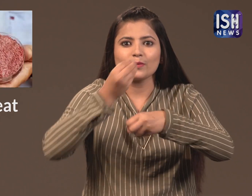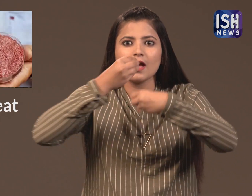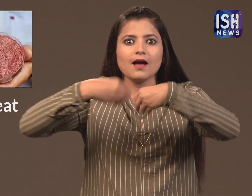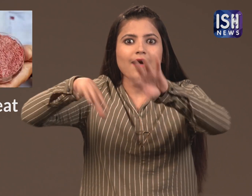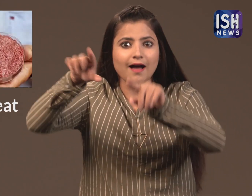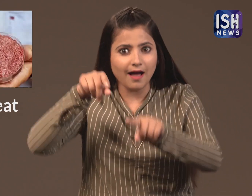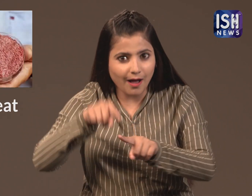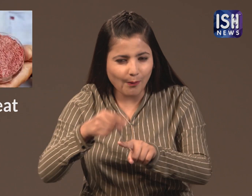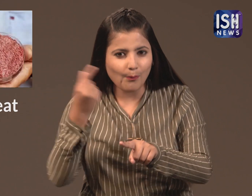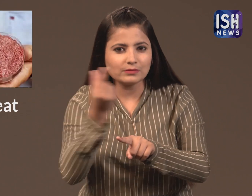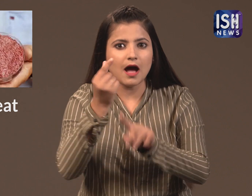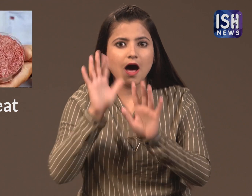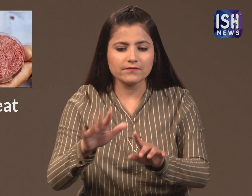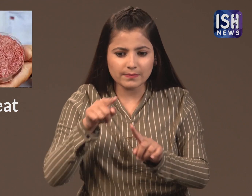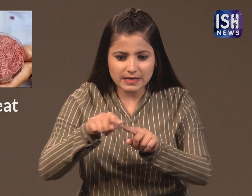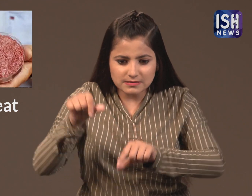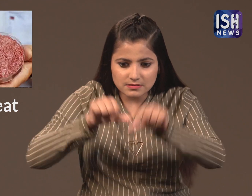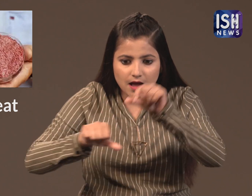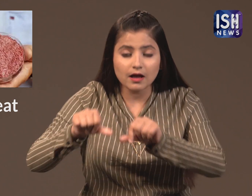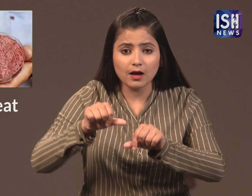laboratories and sold as animal meat.